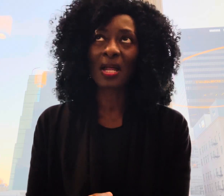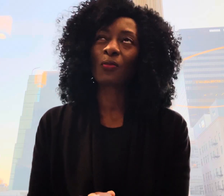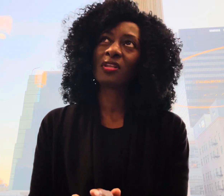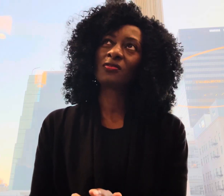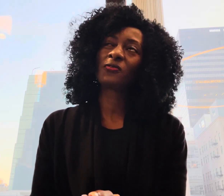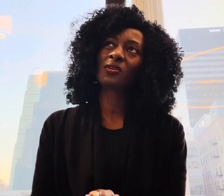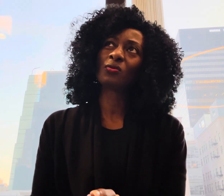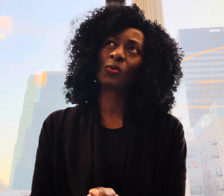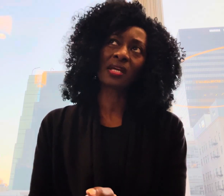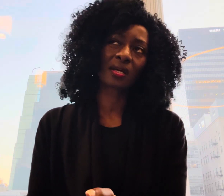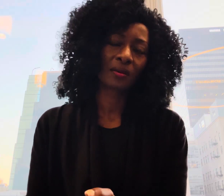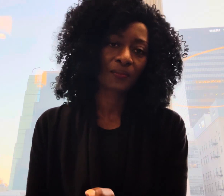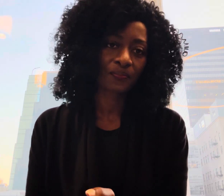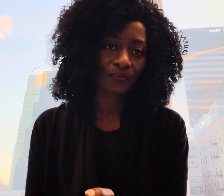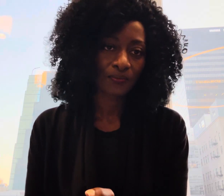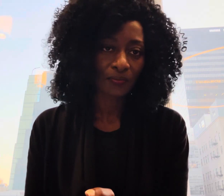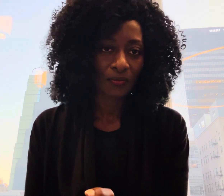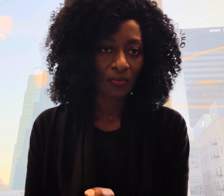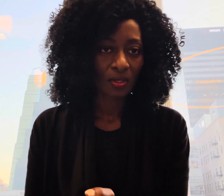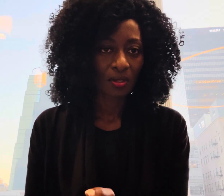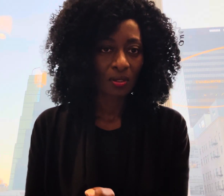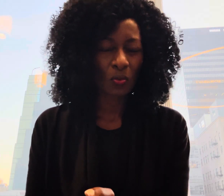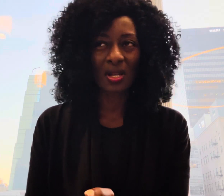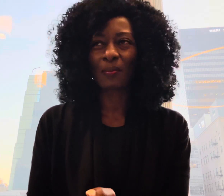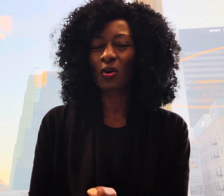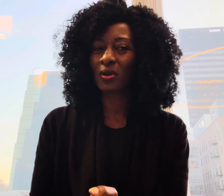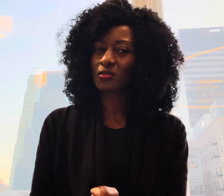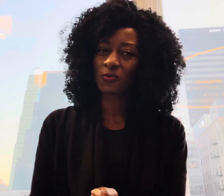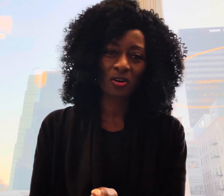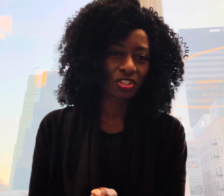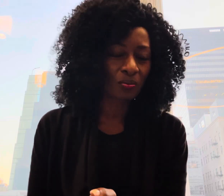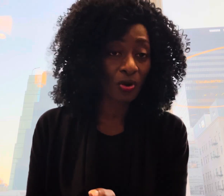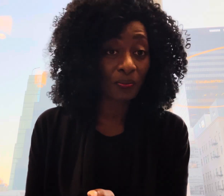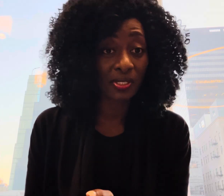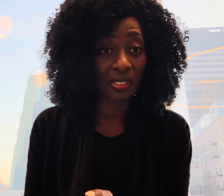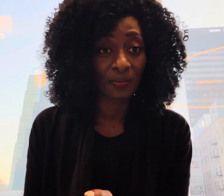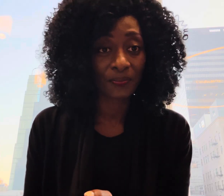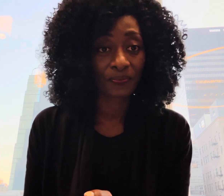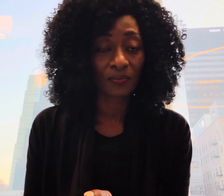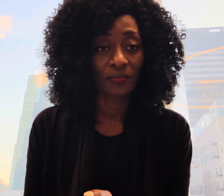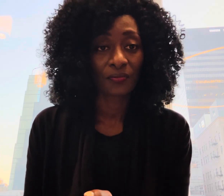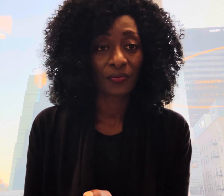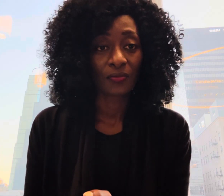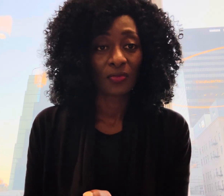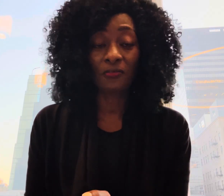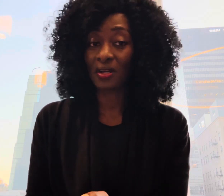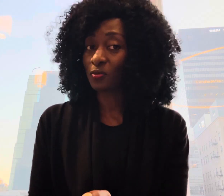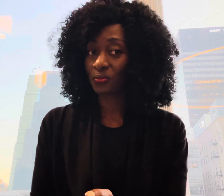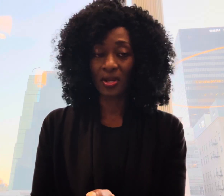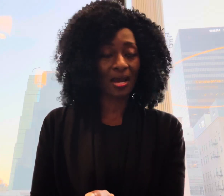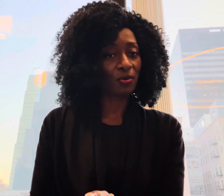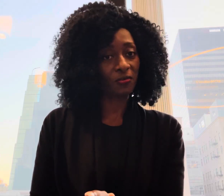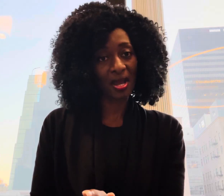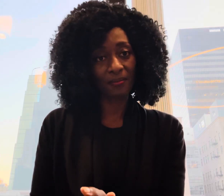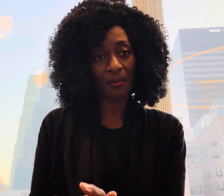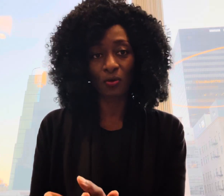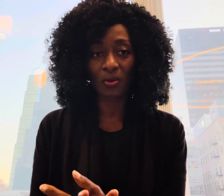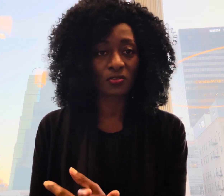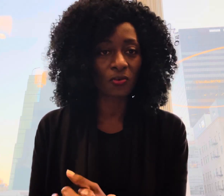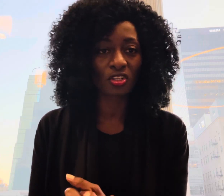i'm going to feel weak well i'm not going to function properly if i don't pray i'm not i'm not going to function